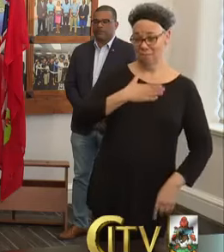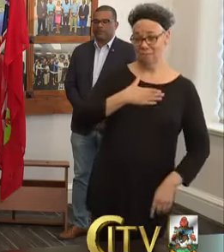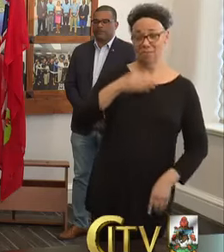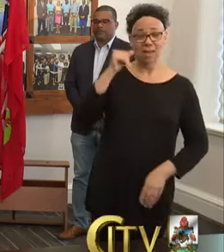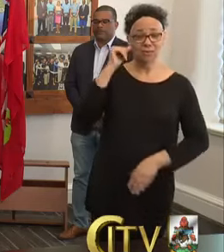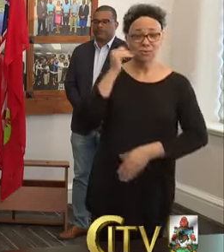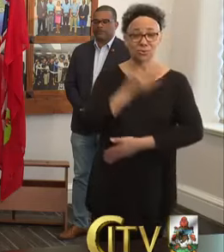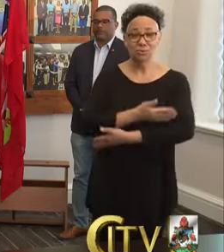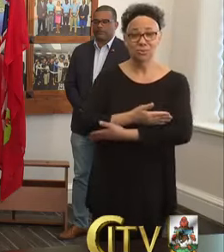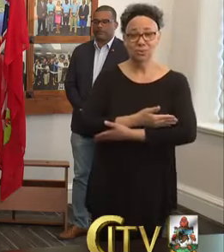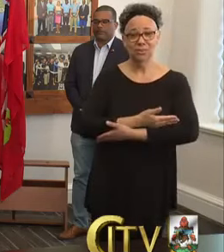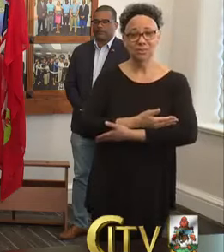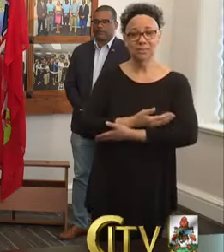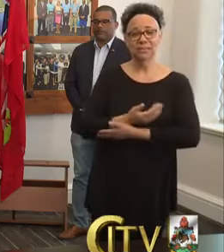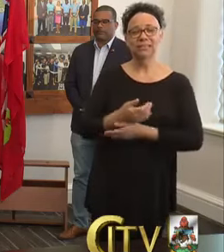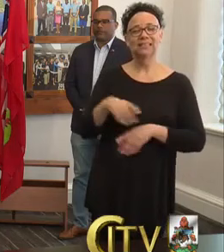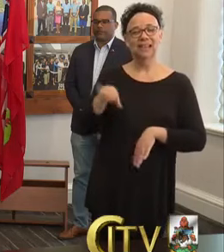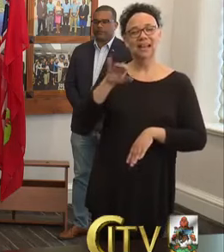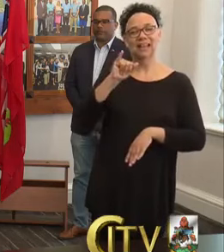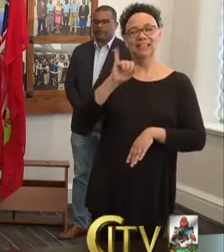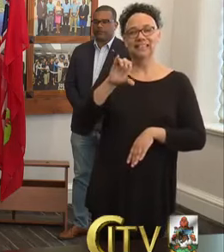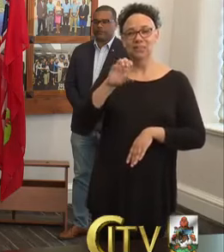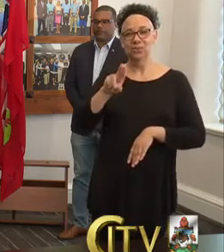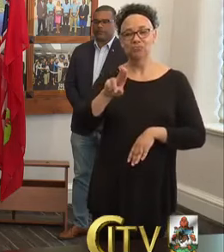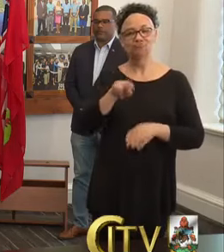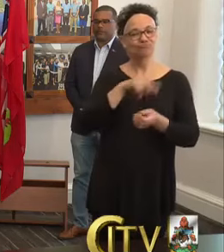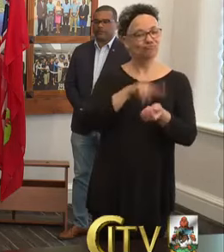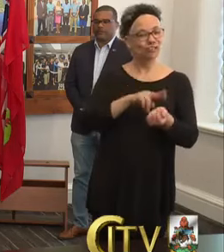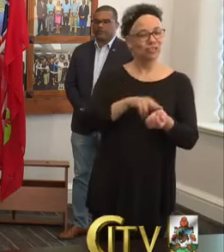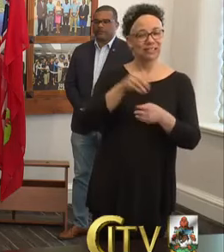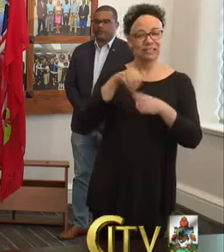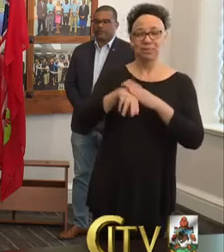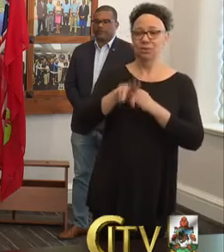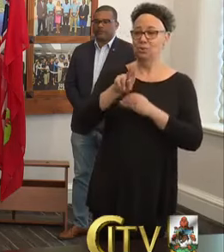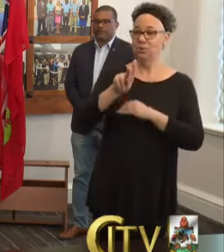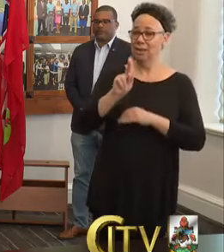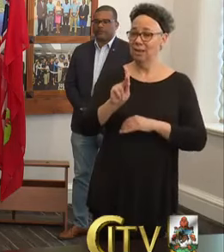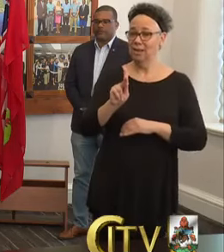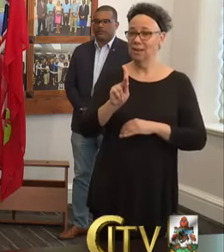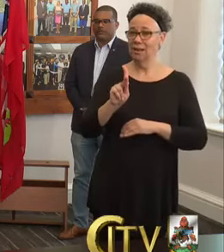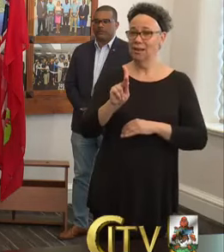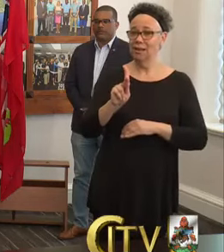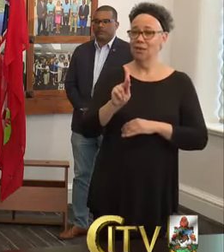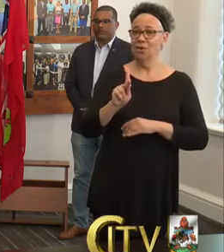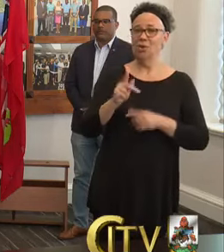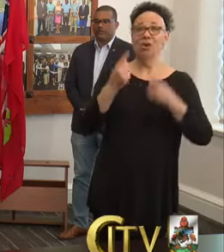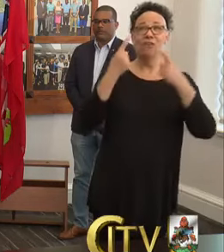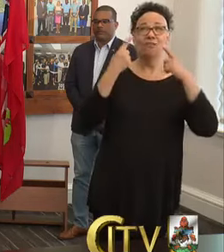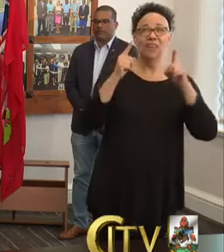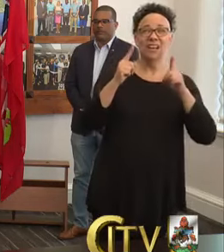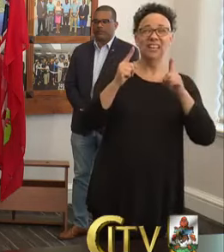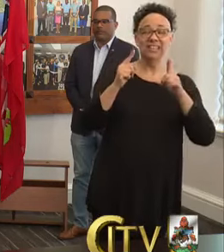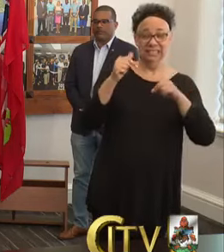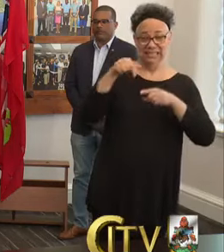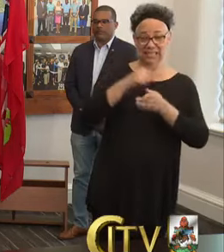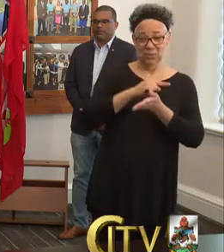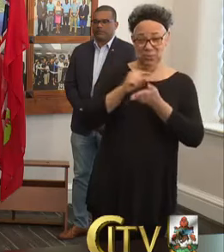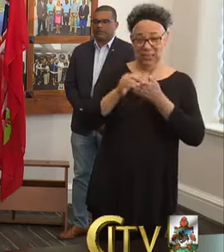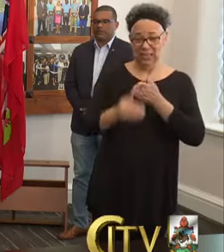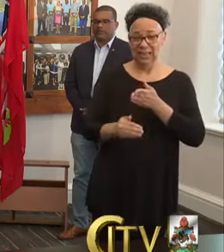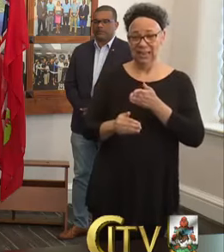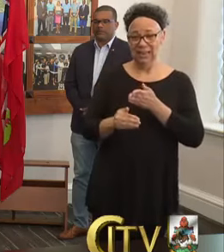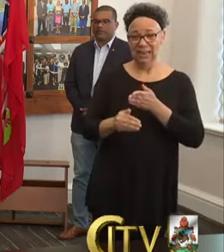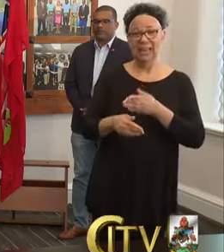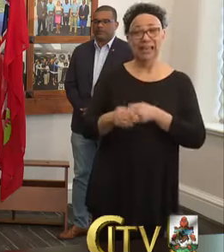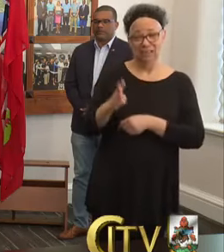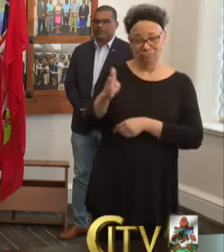who is an intensive care nurse in the National Health Service in the UK, was finally, only just this weekend, able